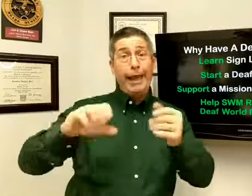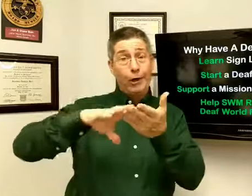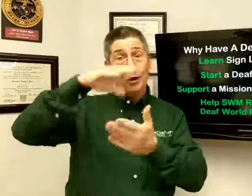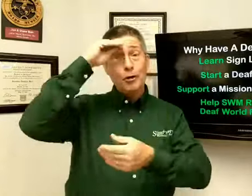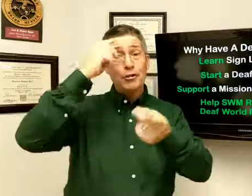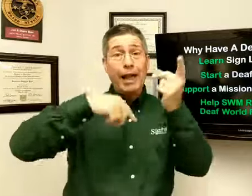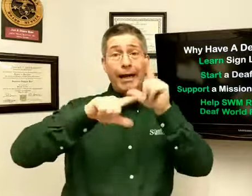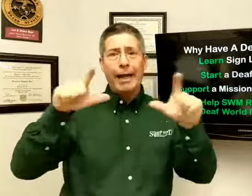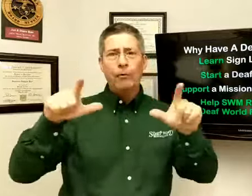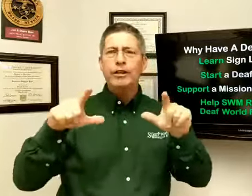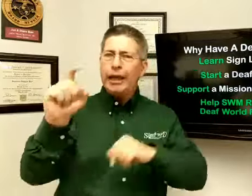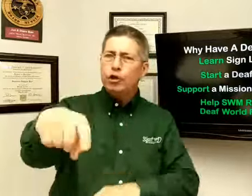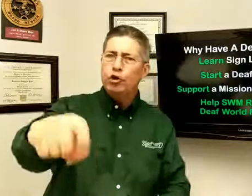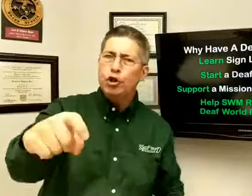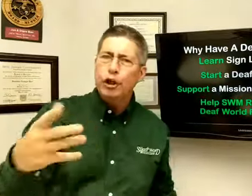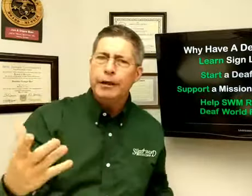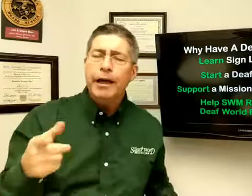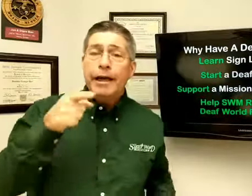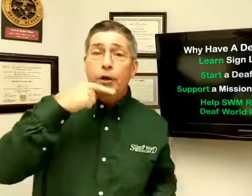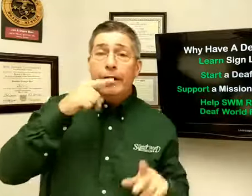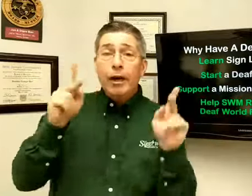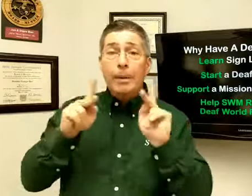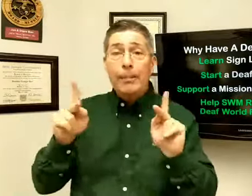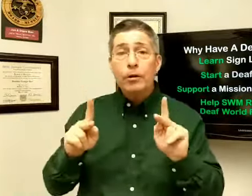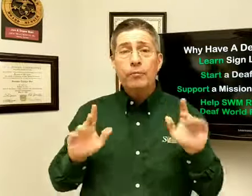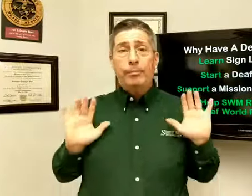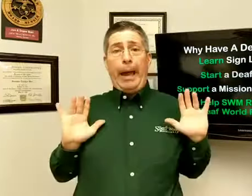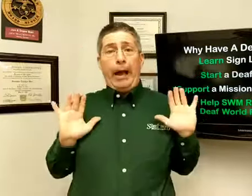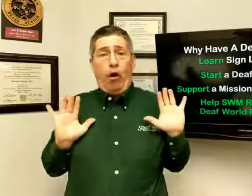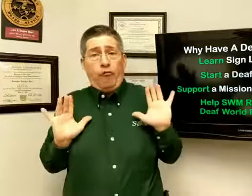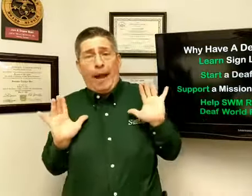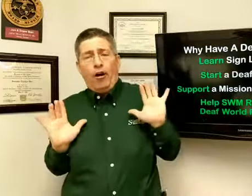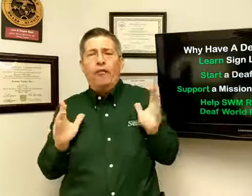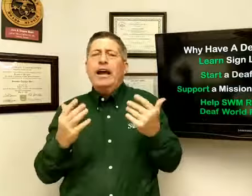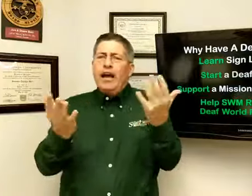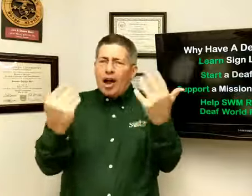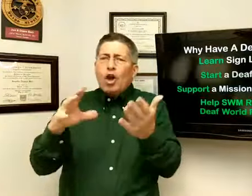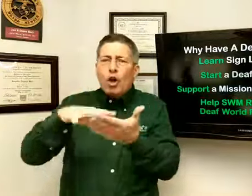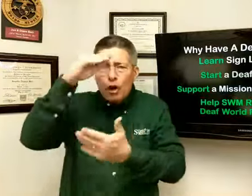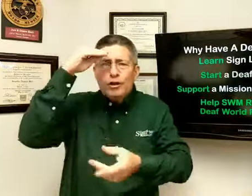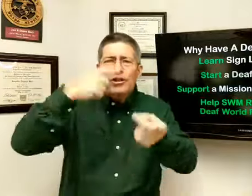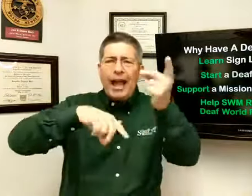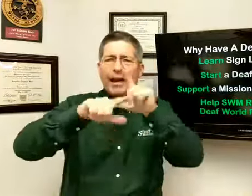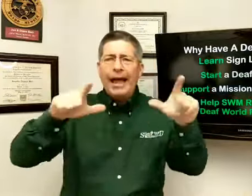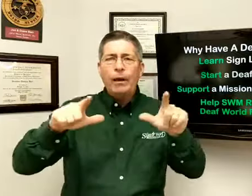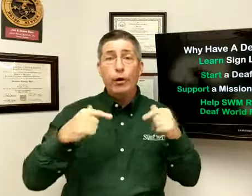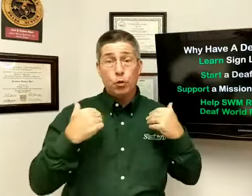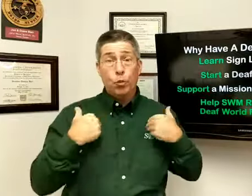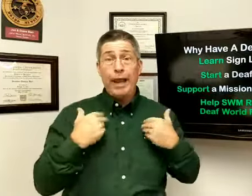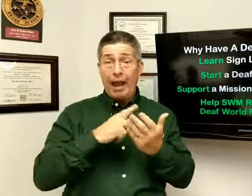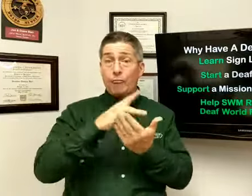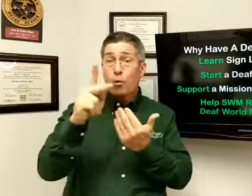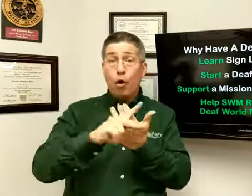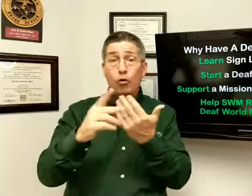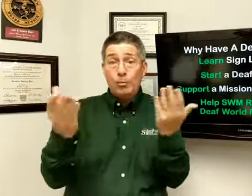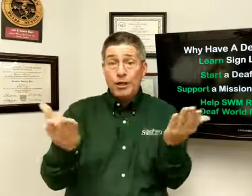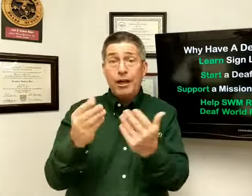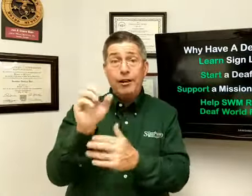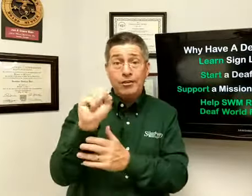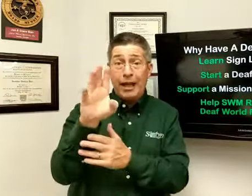learn sign language. And you should. You're hearing people. You've been back off, back off. Learn sign language. We have programs here at Silent